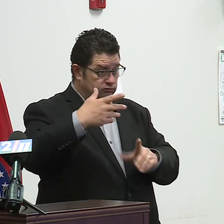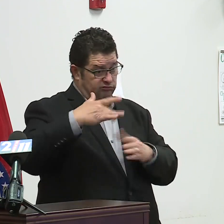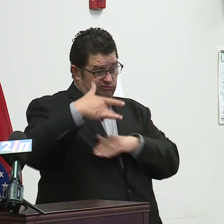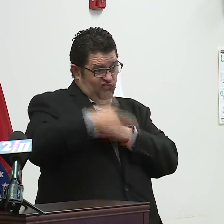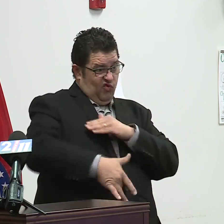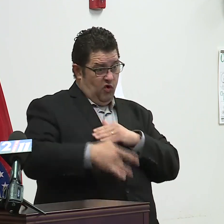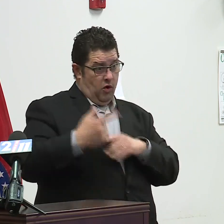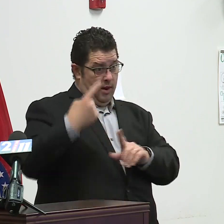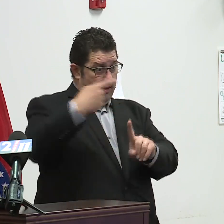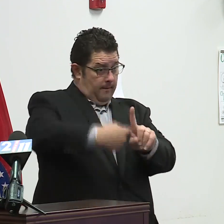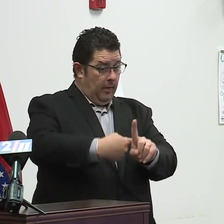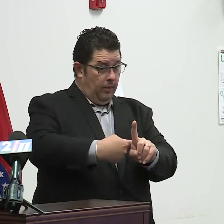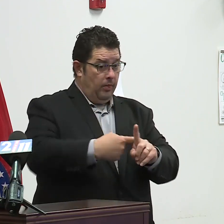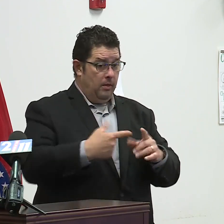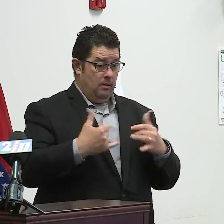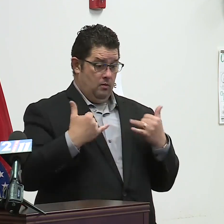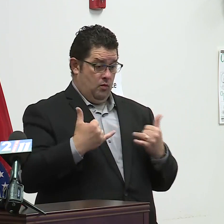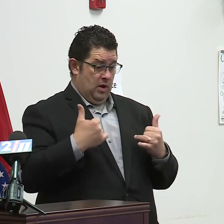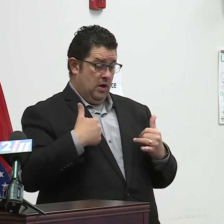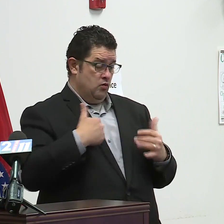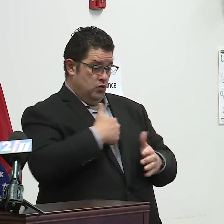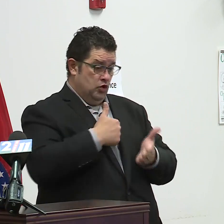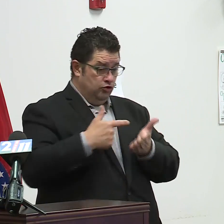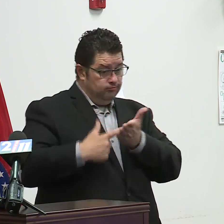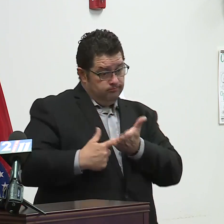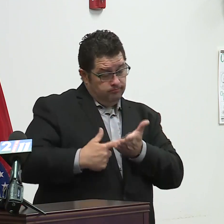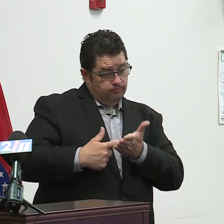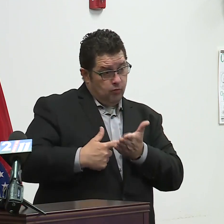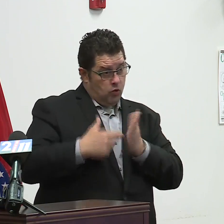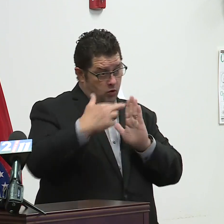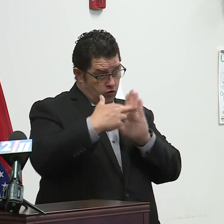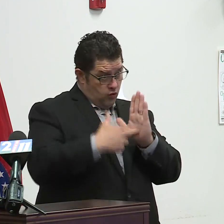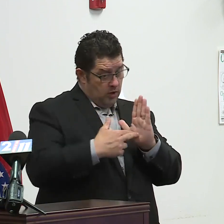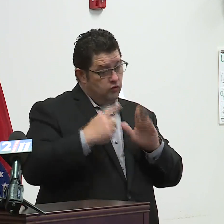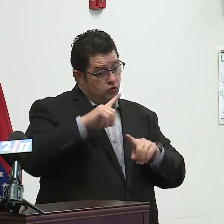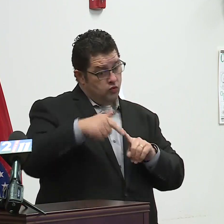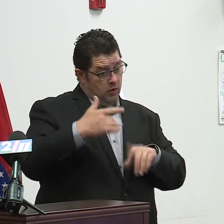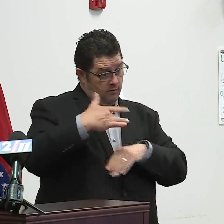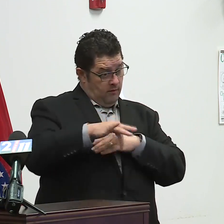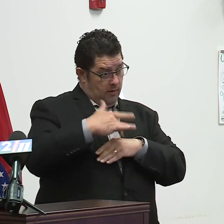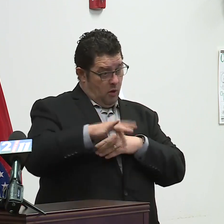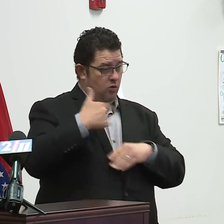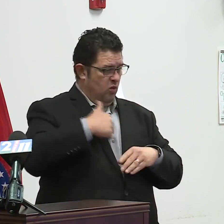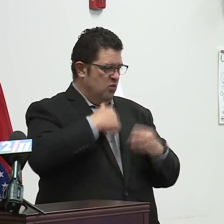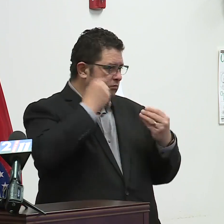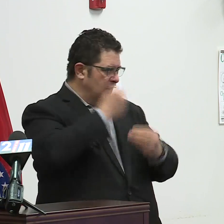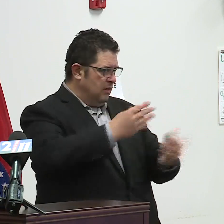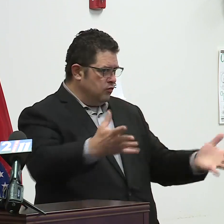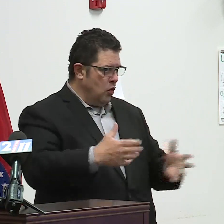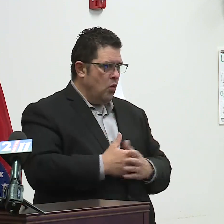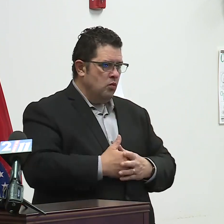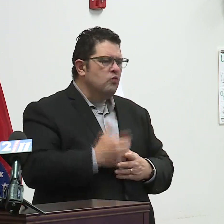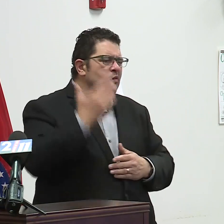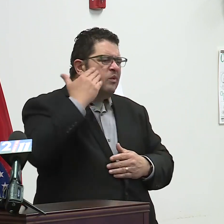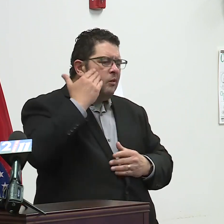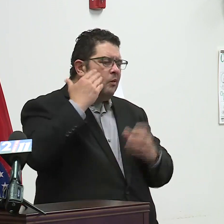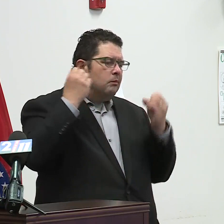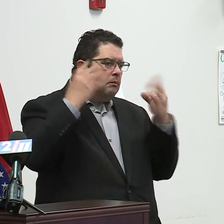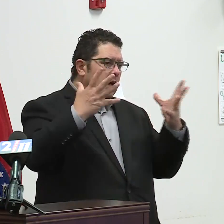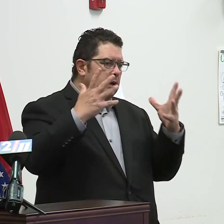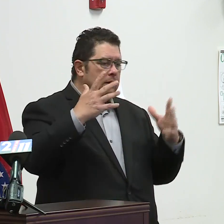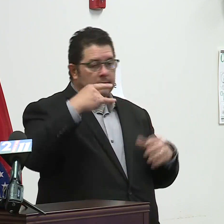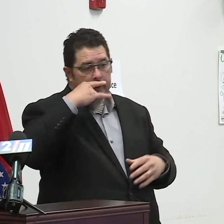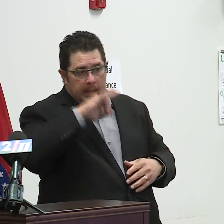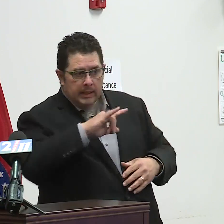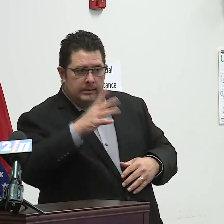We're working on those guidelines now, and as those become available, we'll certainly let you know. We know that there are a lot of kids and